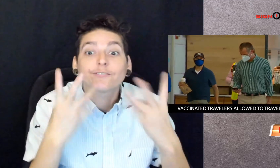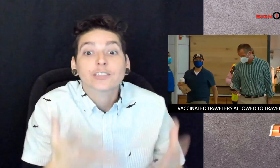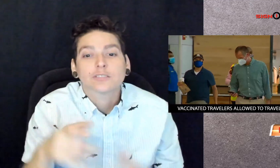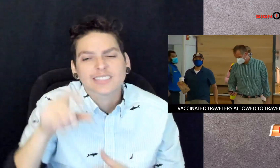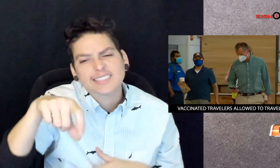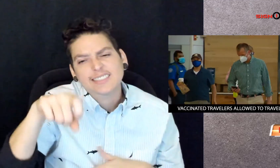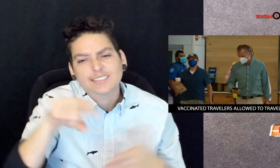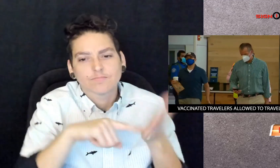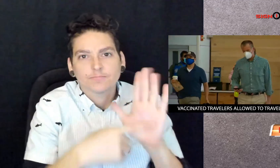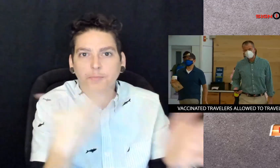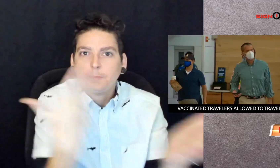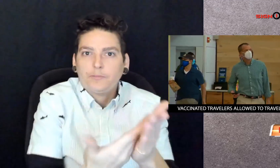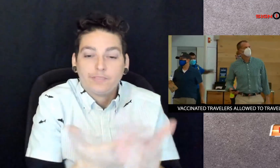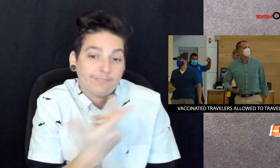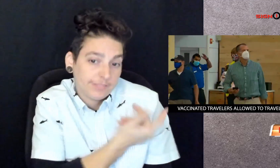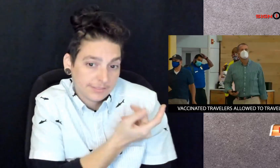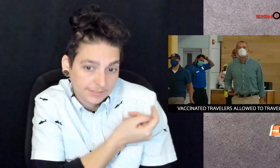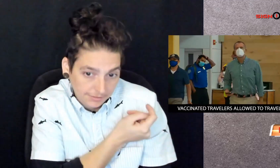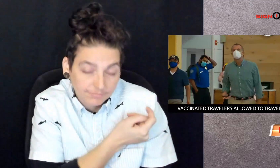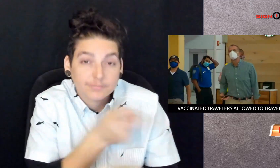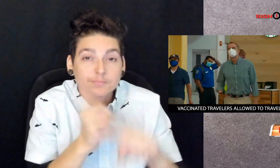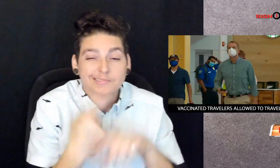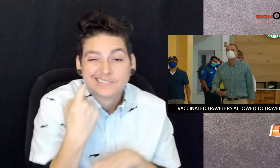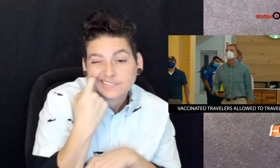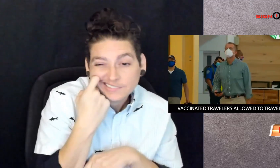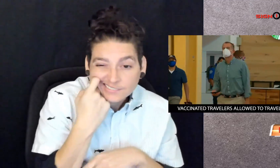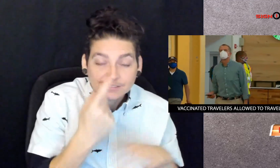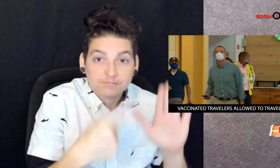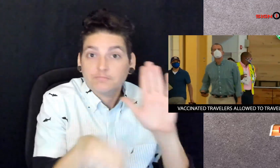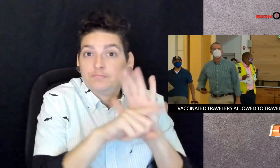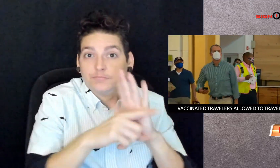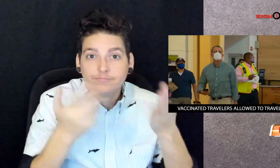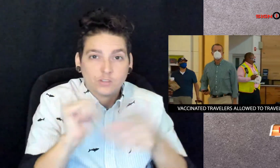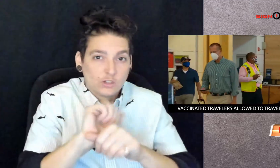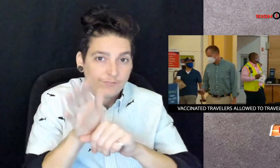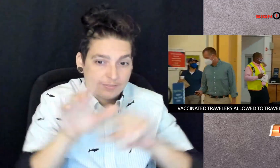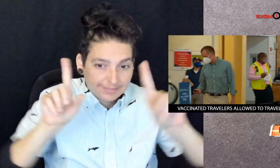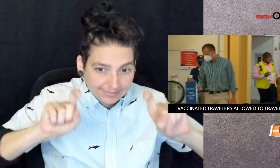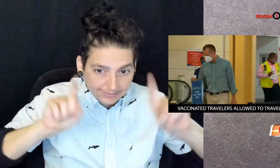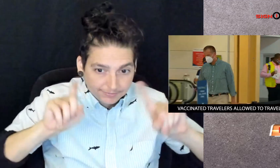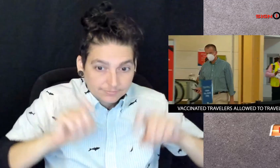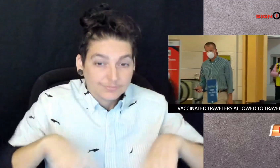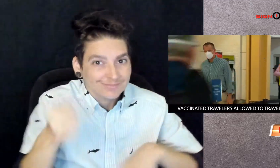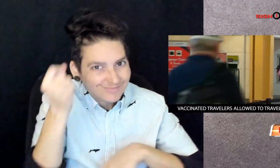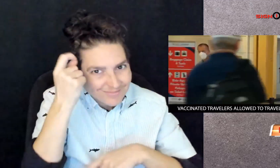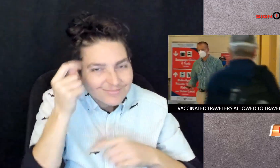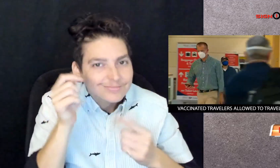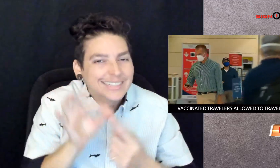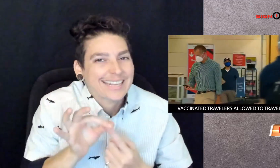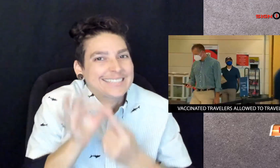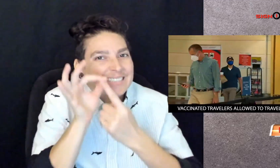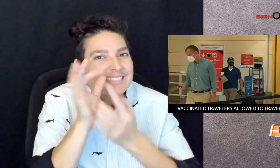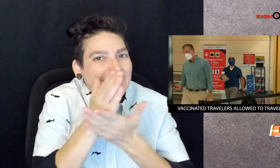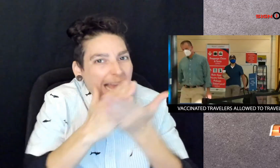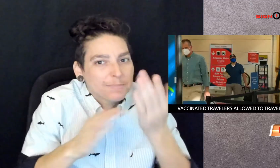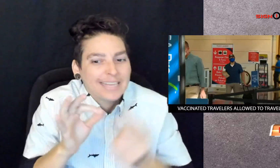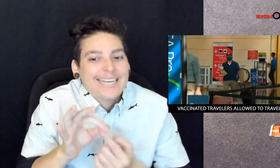International visitors will need to show proof of vaccination or a recent negative COVID test